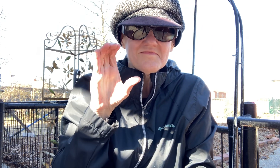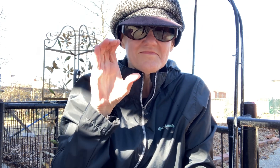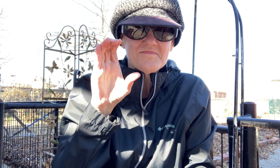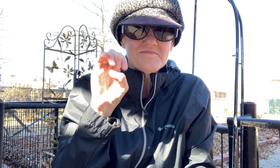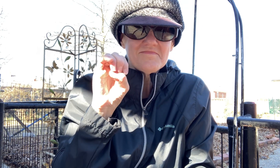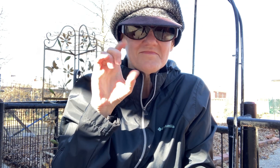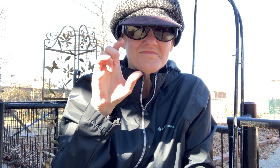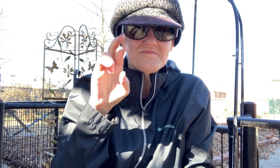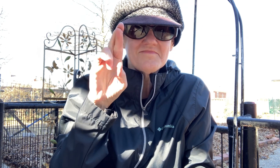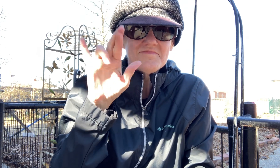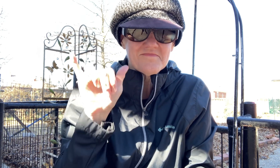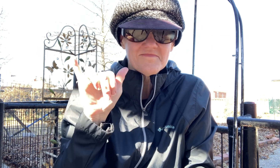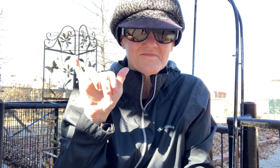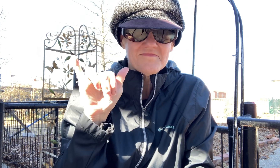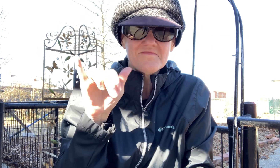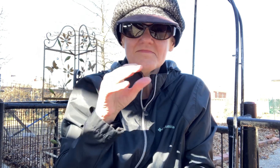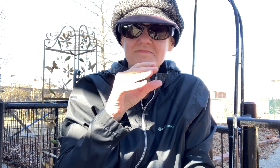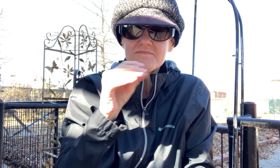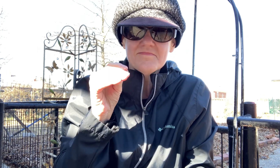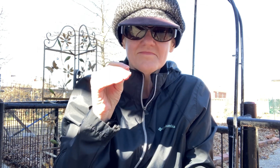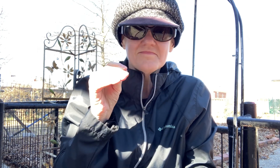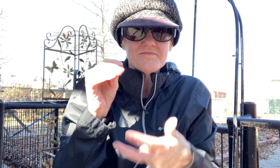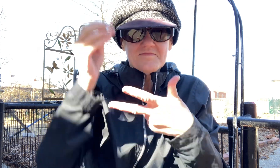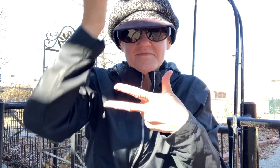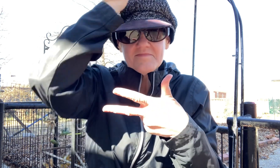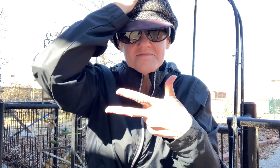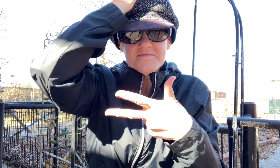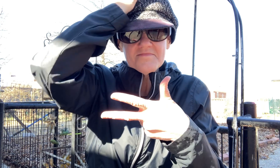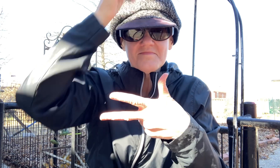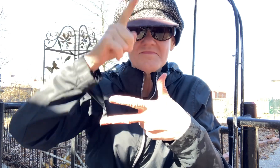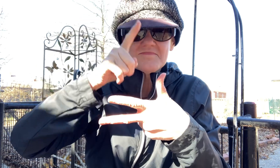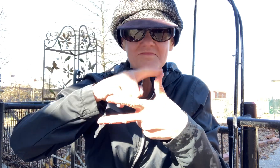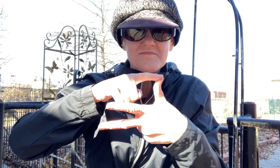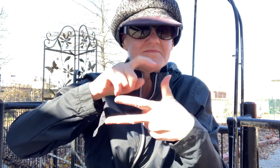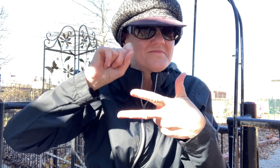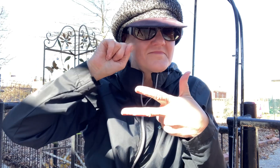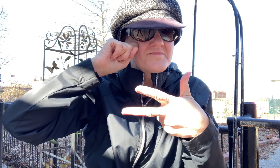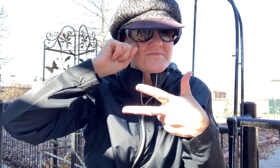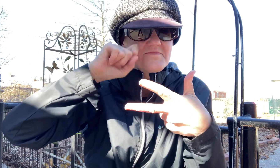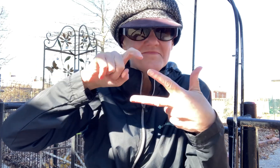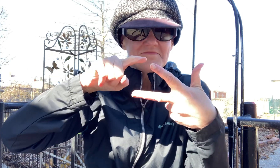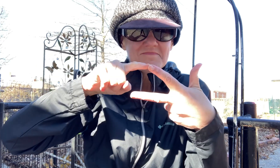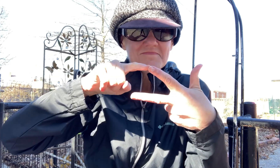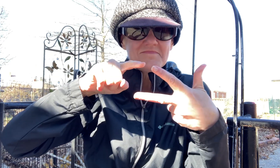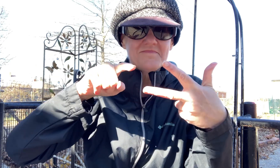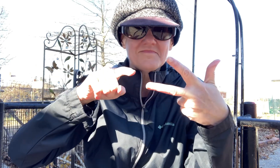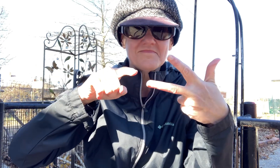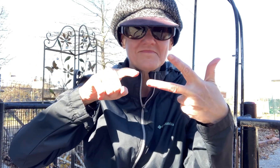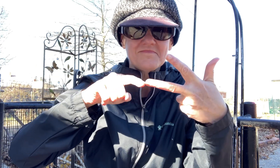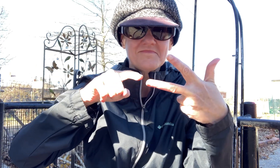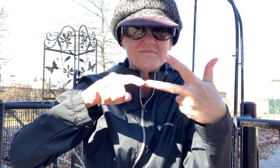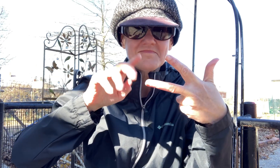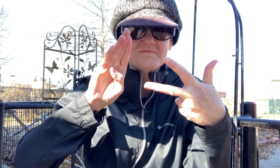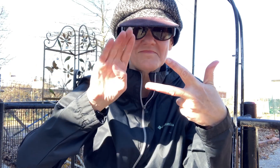and celery then we have cabbages onions and